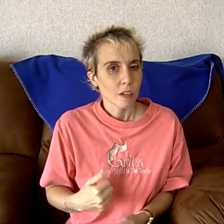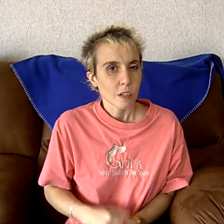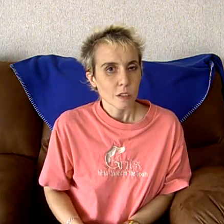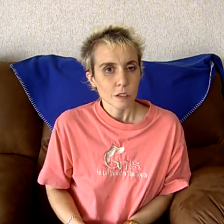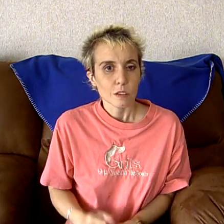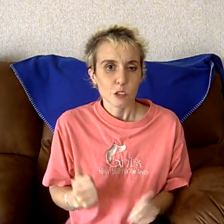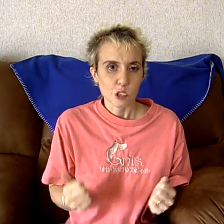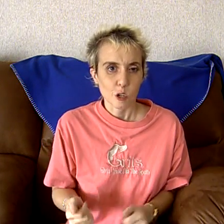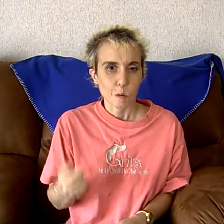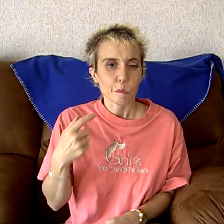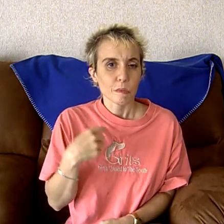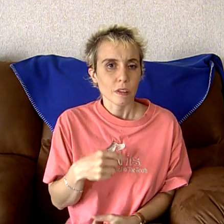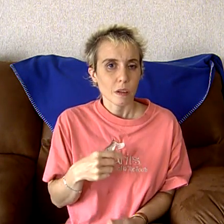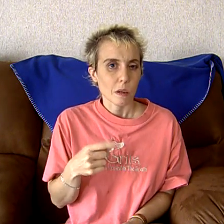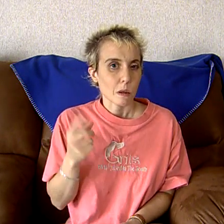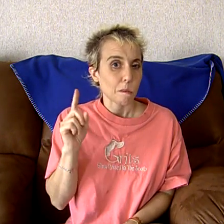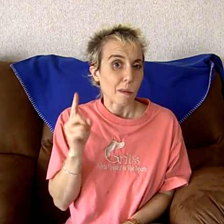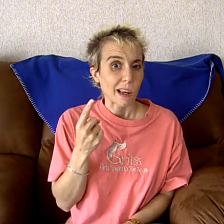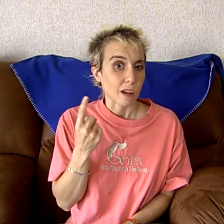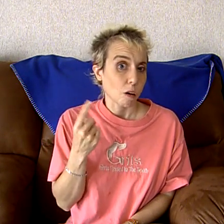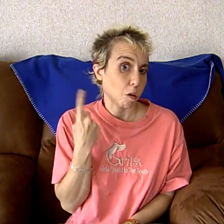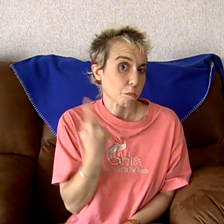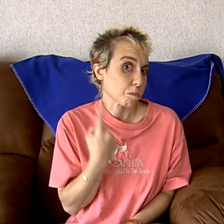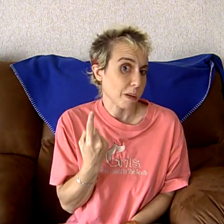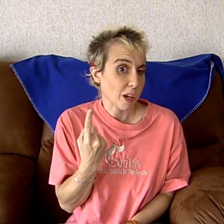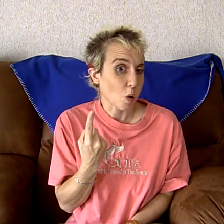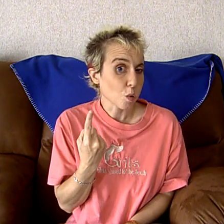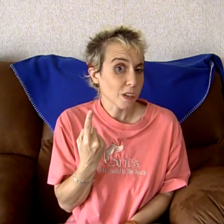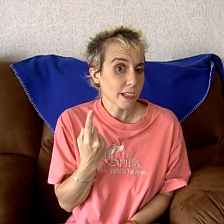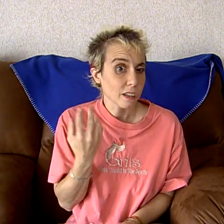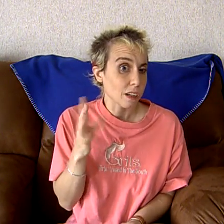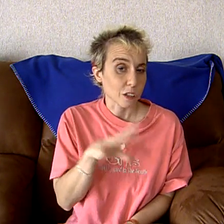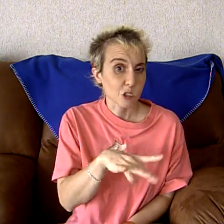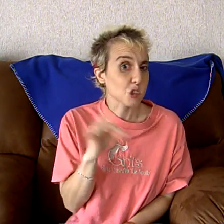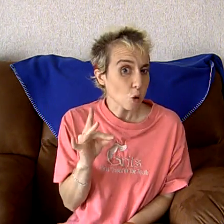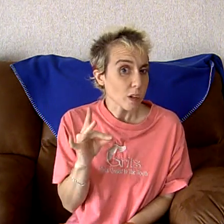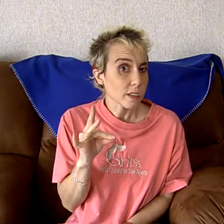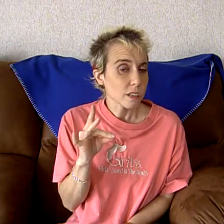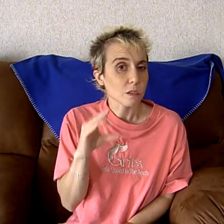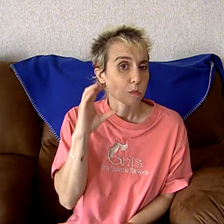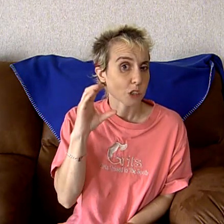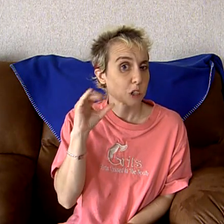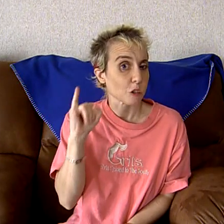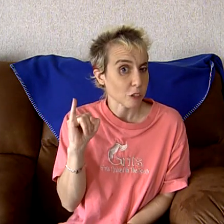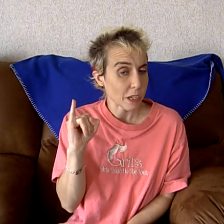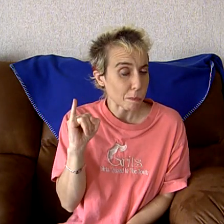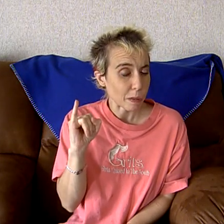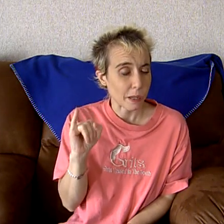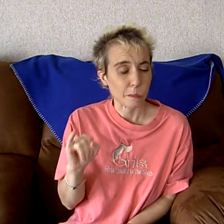So, my only choice was a cochlear implant.